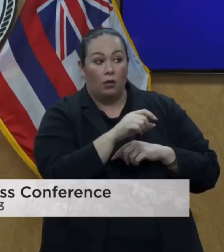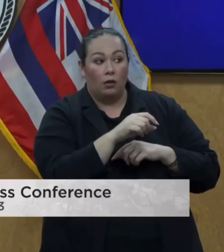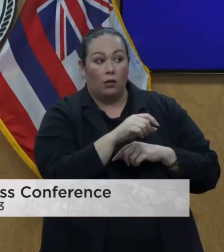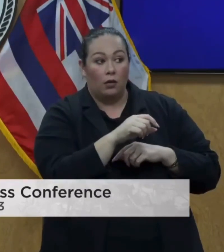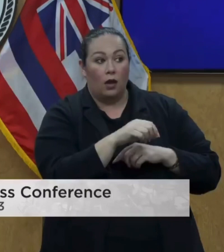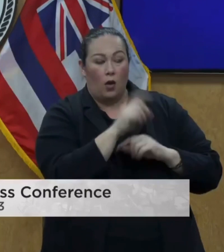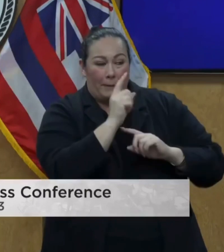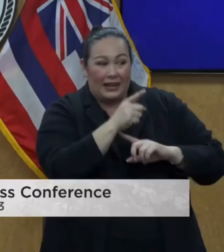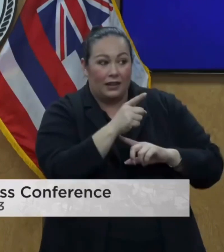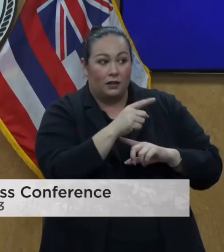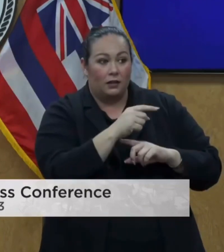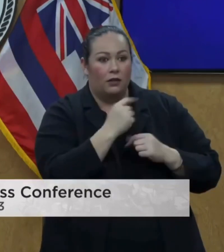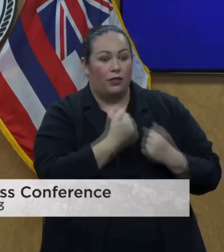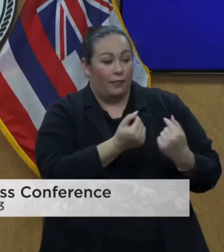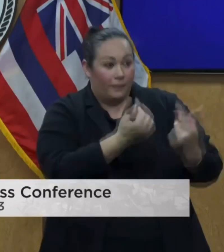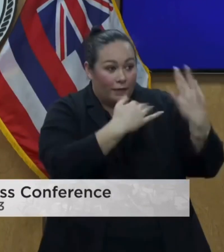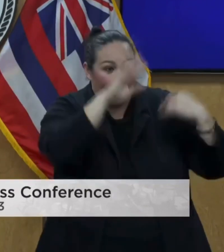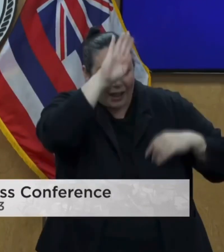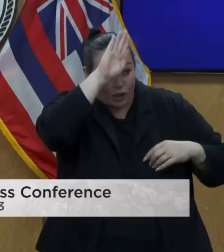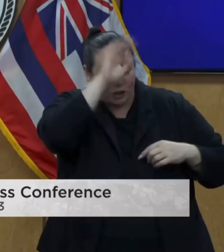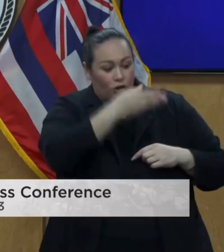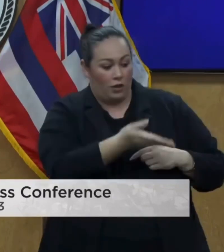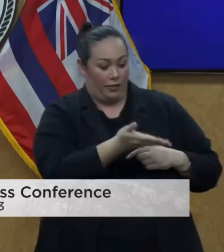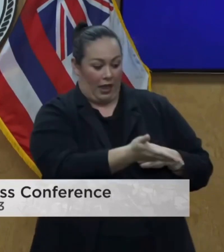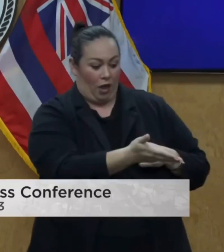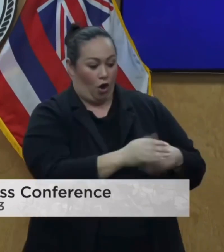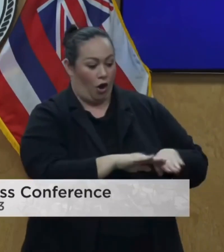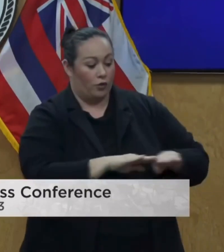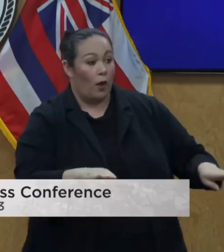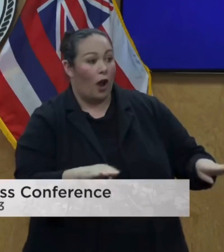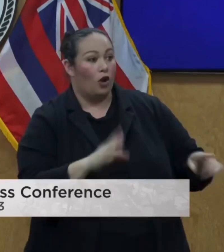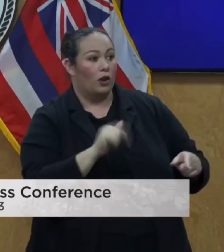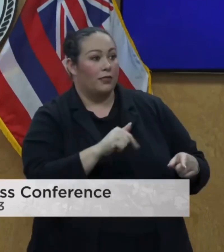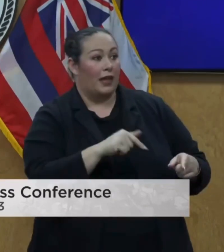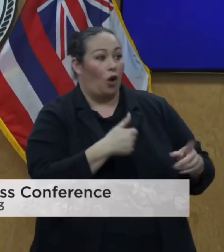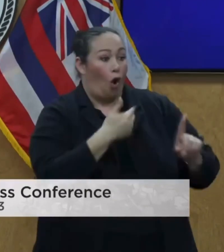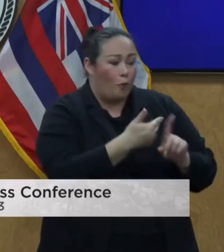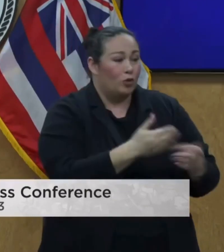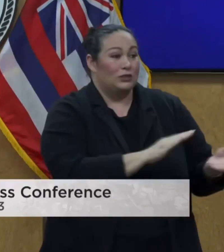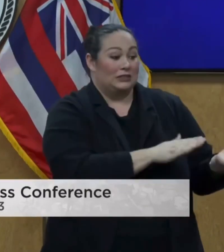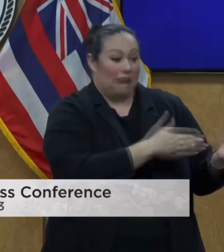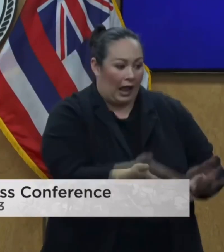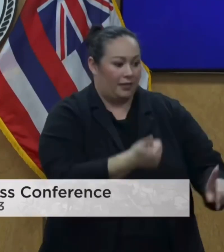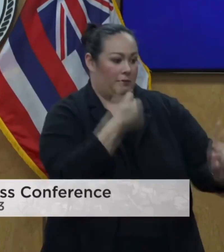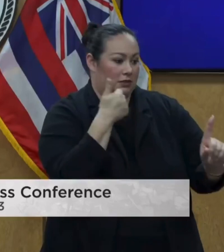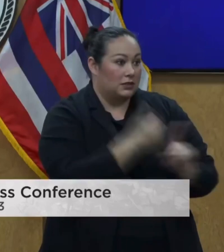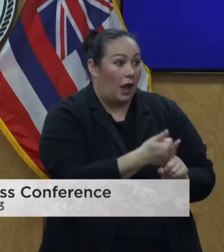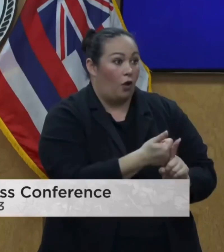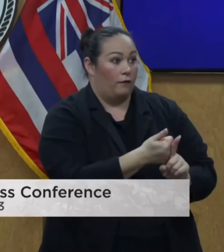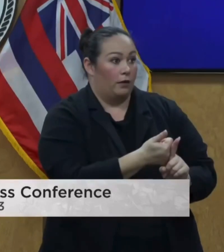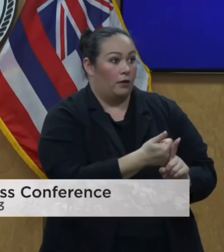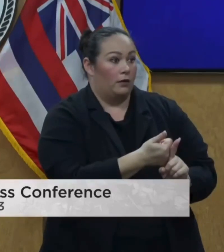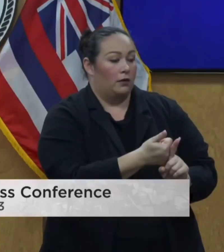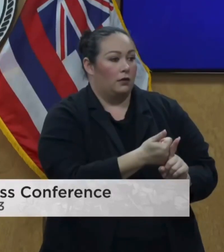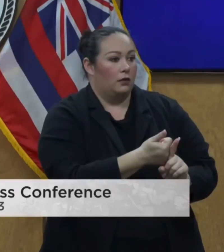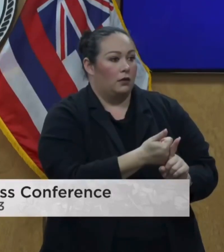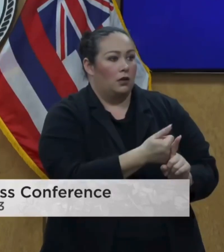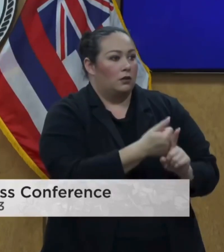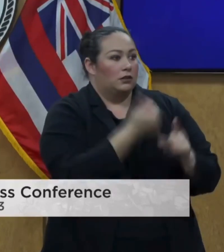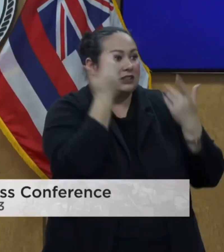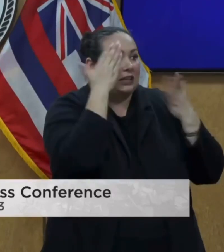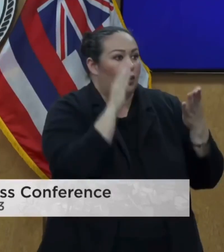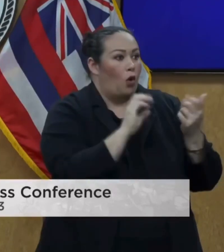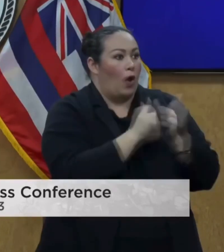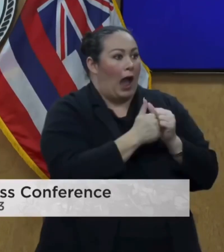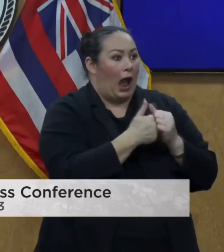Even the fire department that was there on the ground, that almost perished. Almost perished. Didn't know how